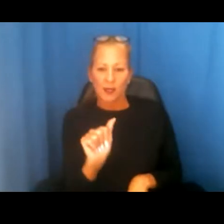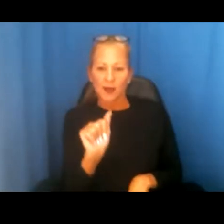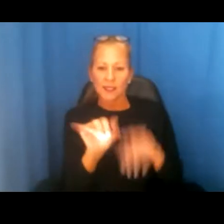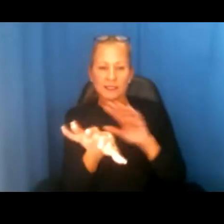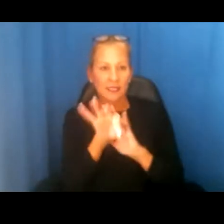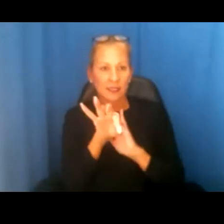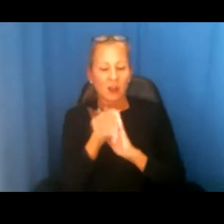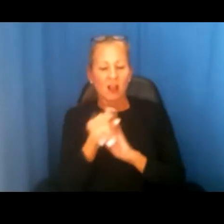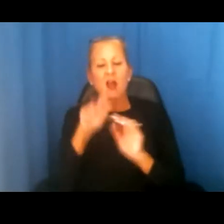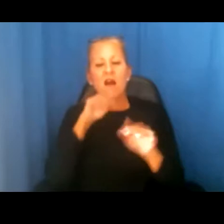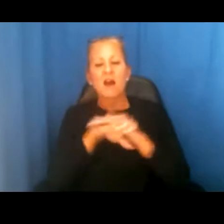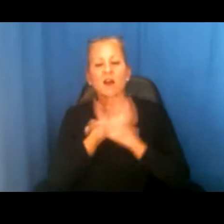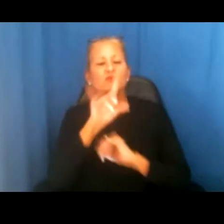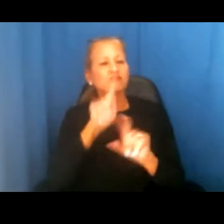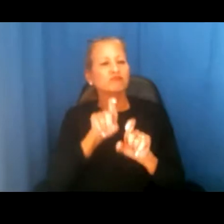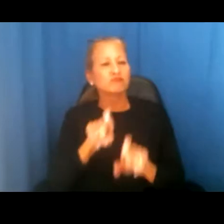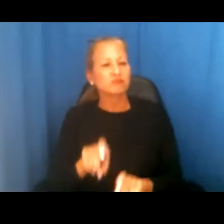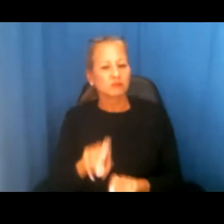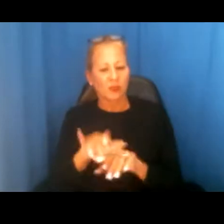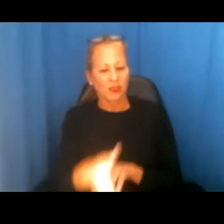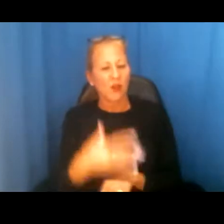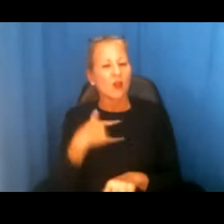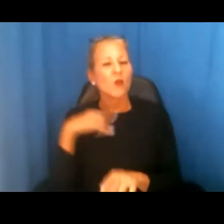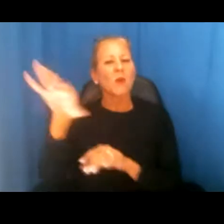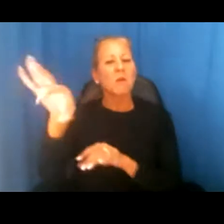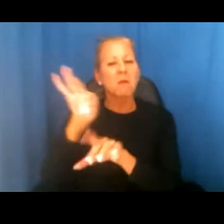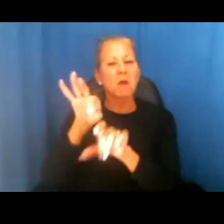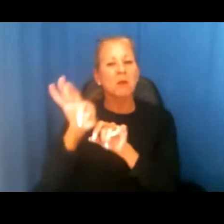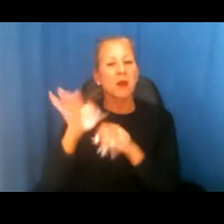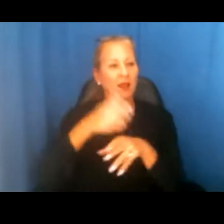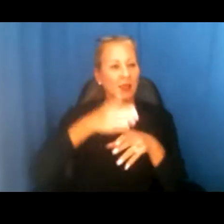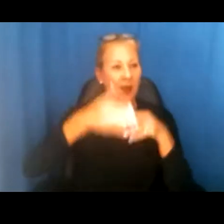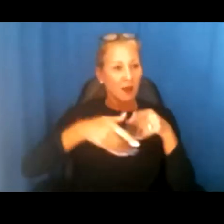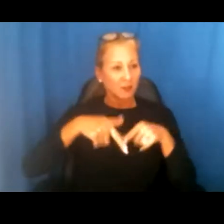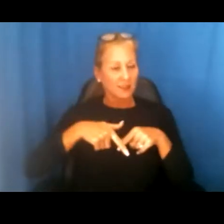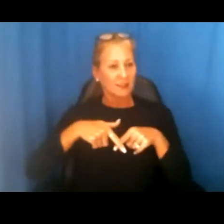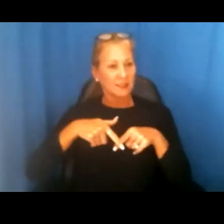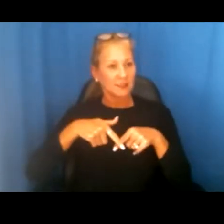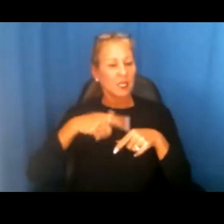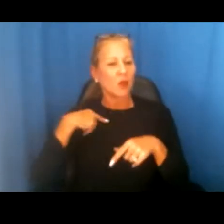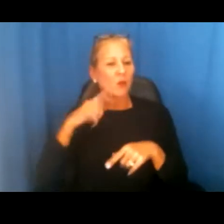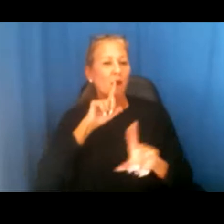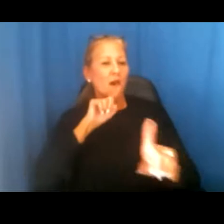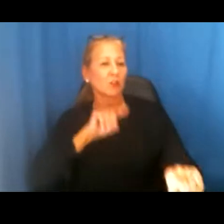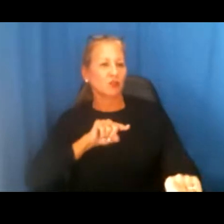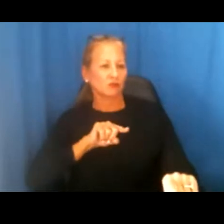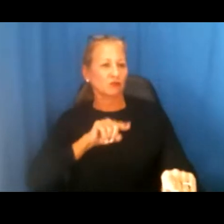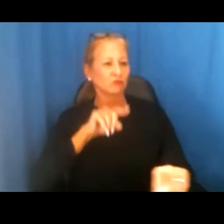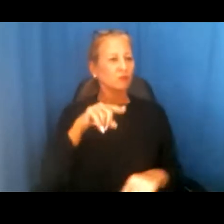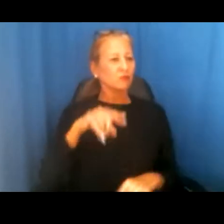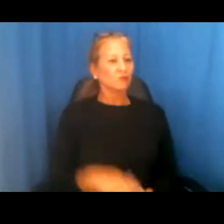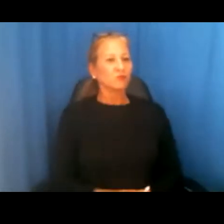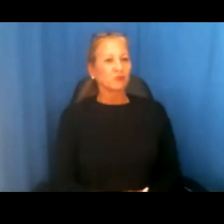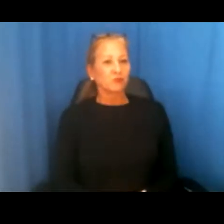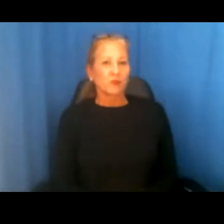and you can enter your questions there and we'll be selecting some of those questions to address to the panelists when we get to that point later this afternoon.